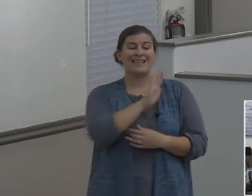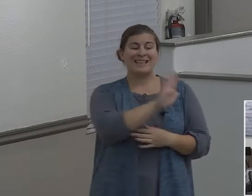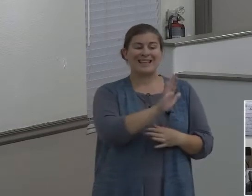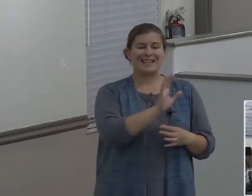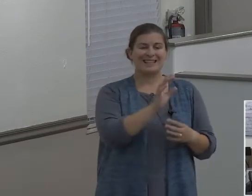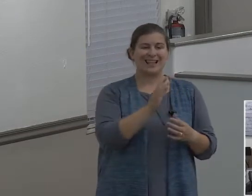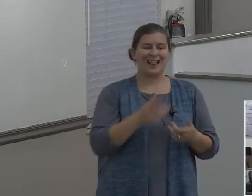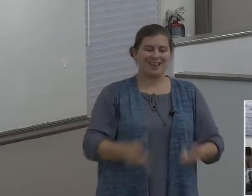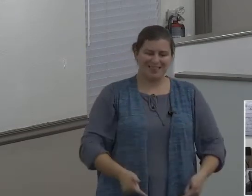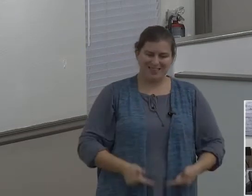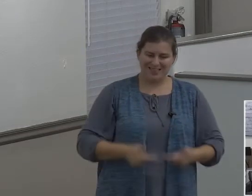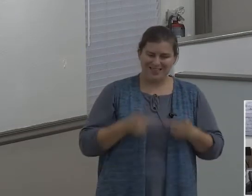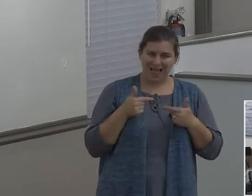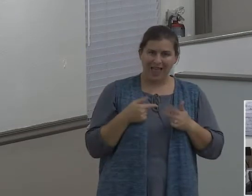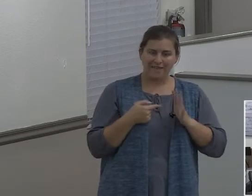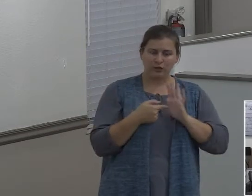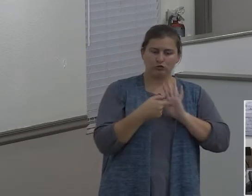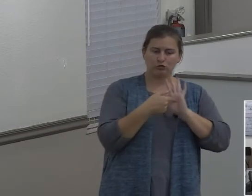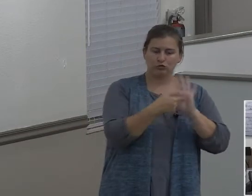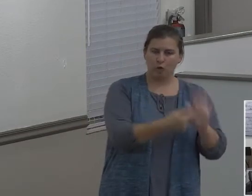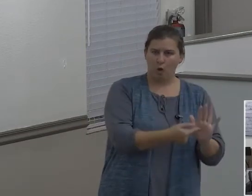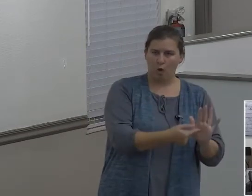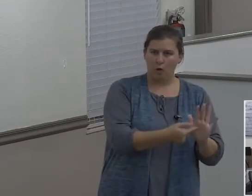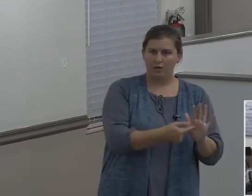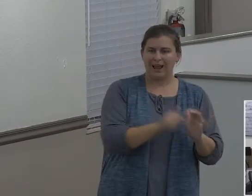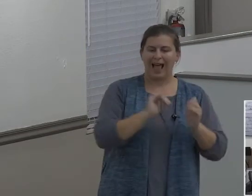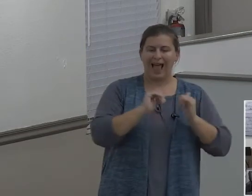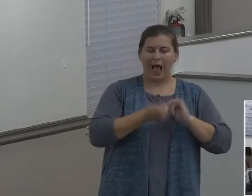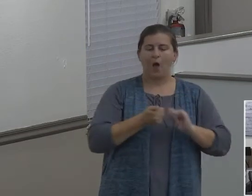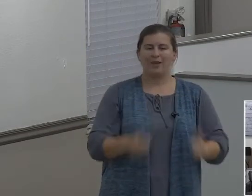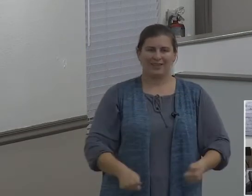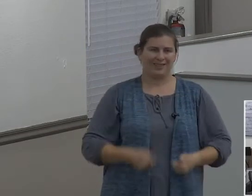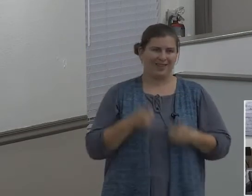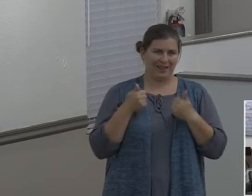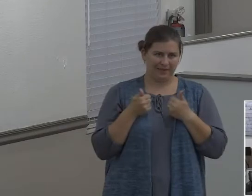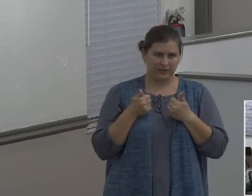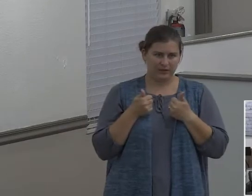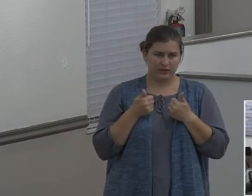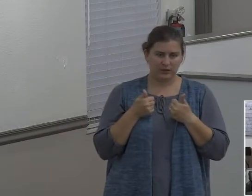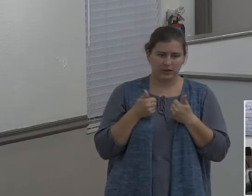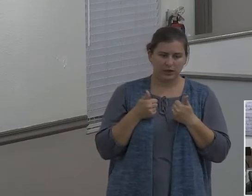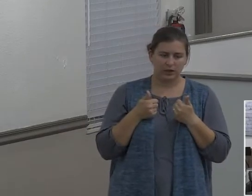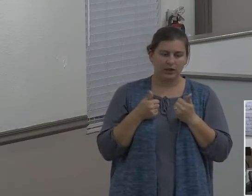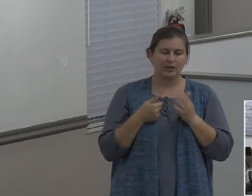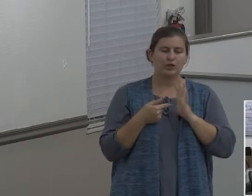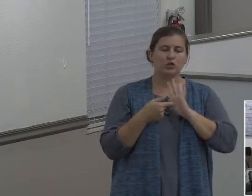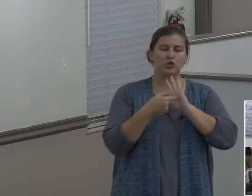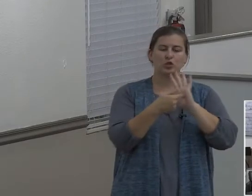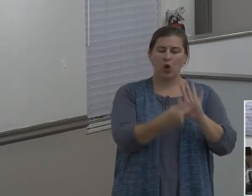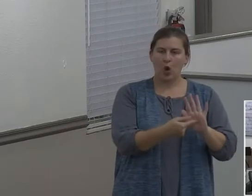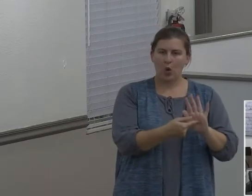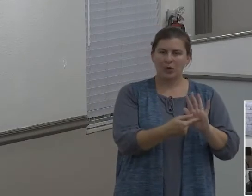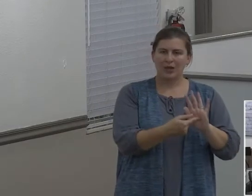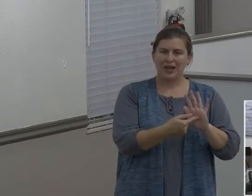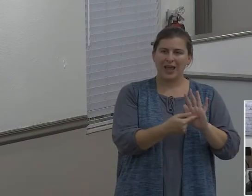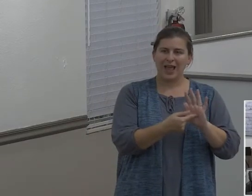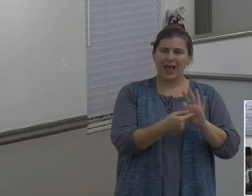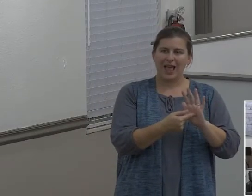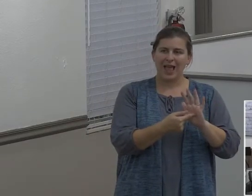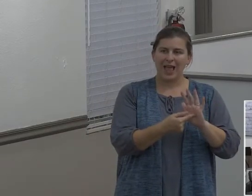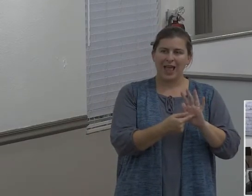that's the Bible word for it, the manner of life that he lived. It was driven by what he saw,